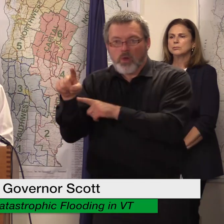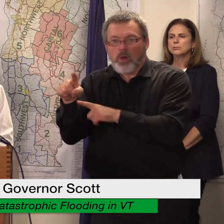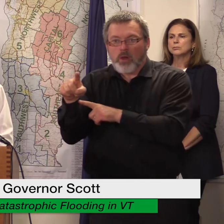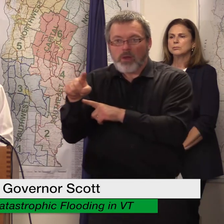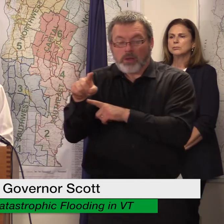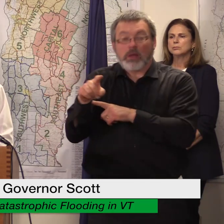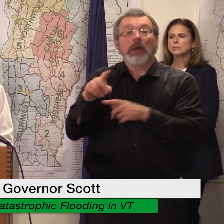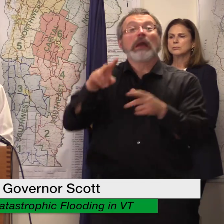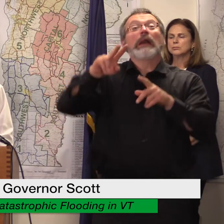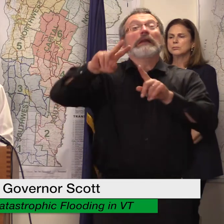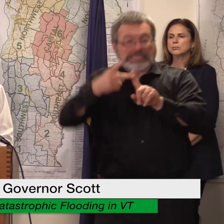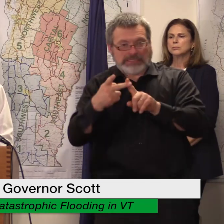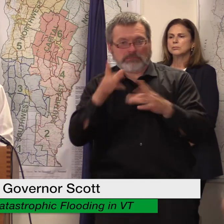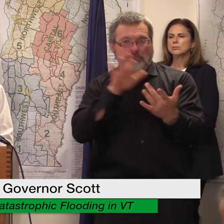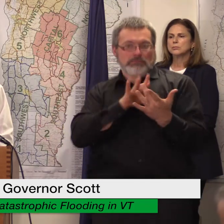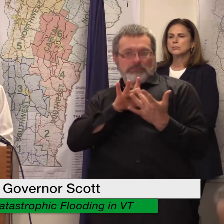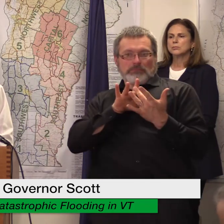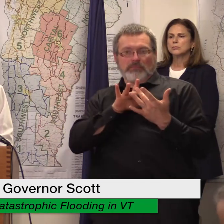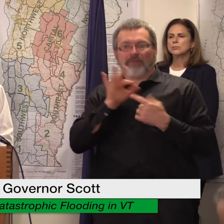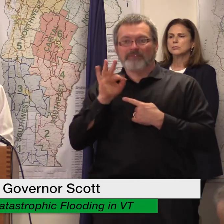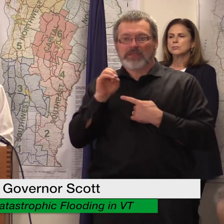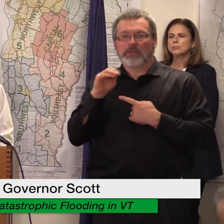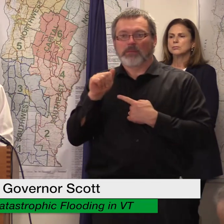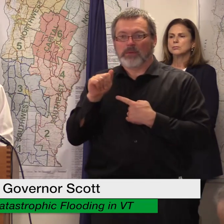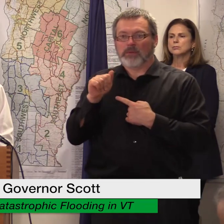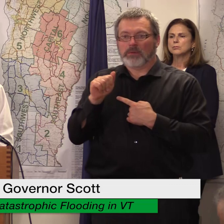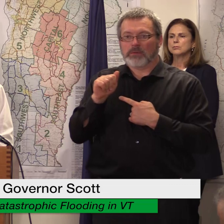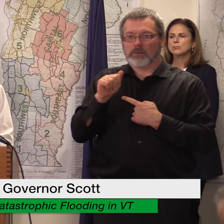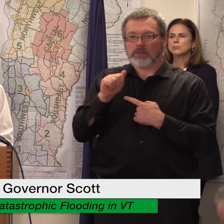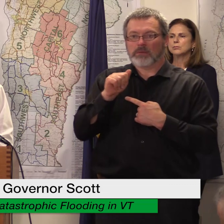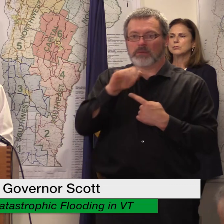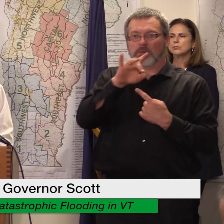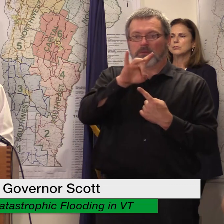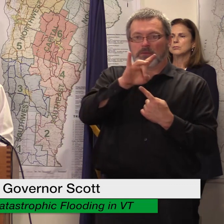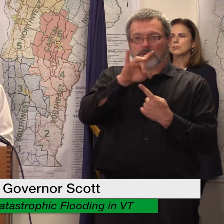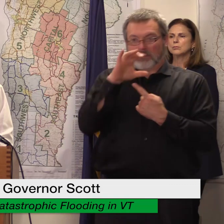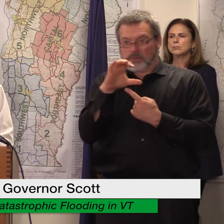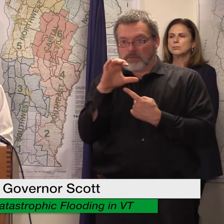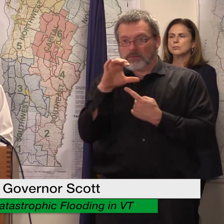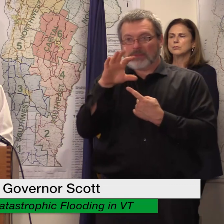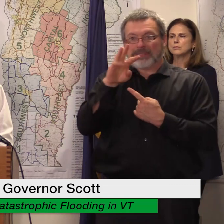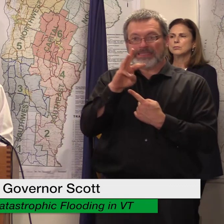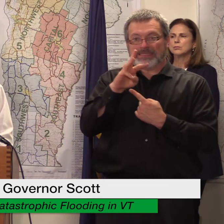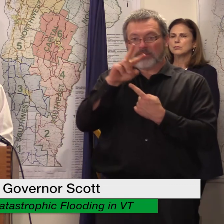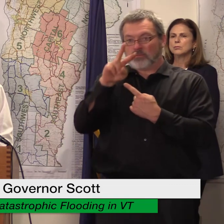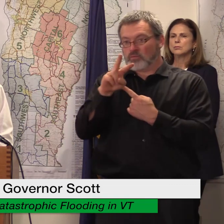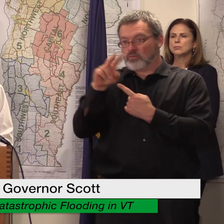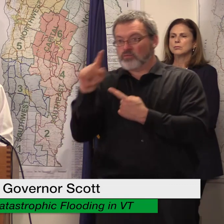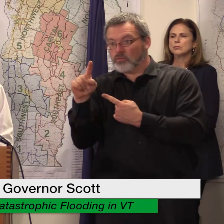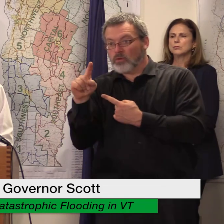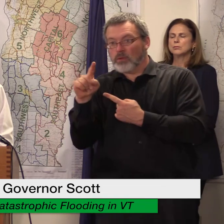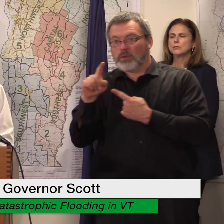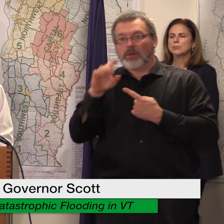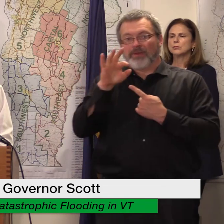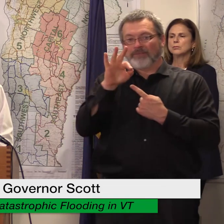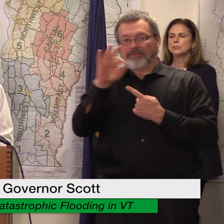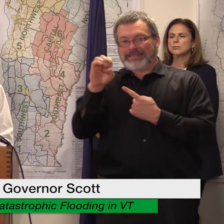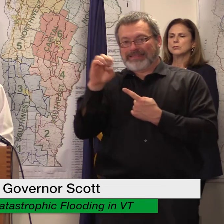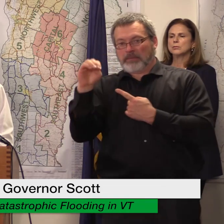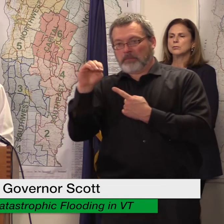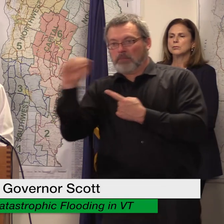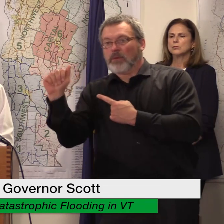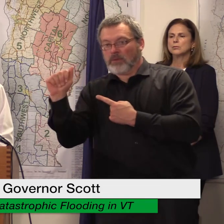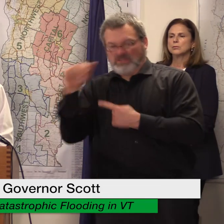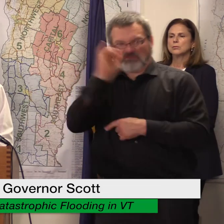-621-3362 1-800-621-FEMA or